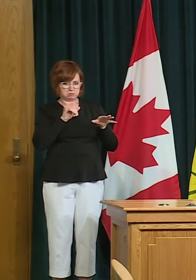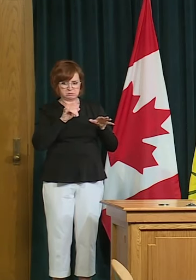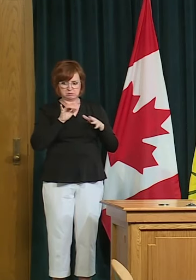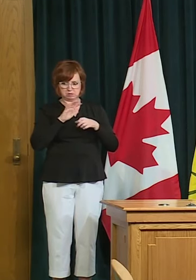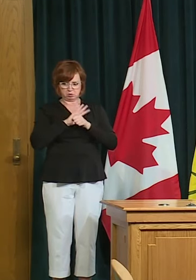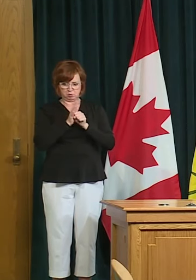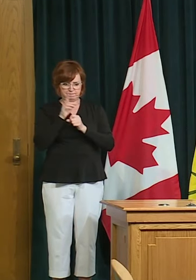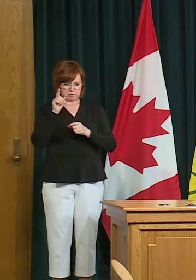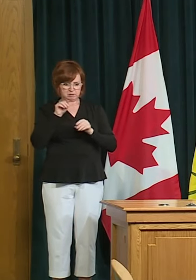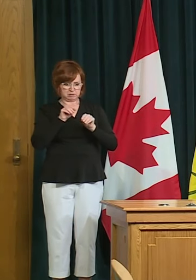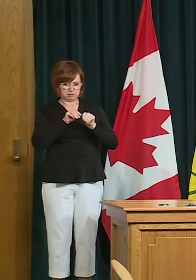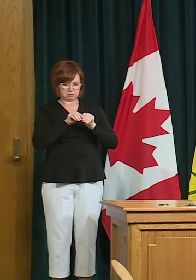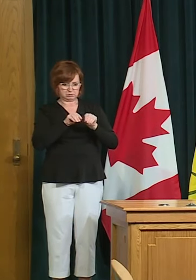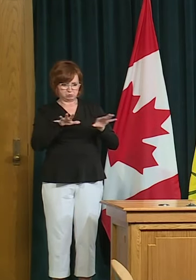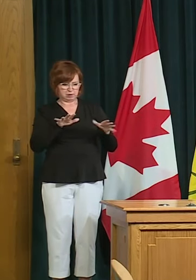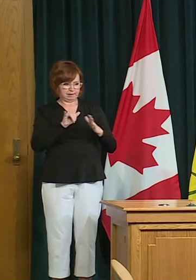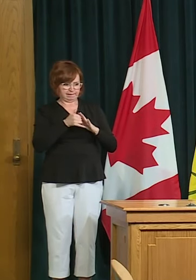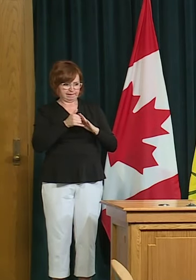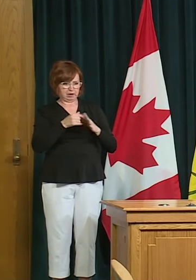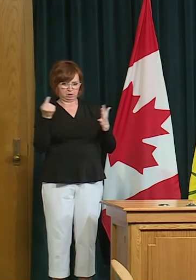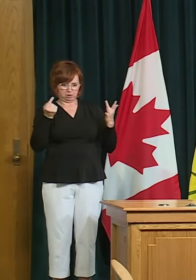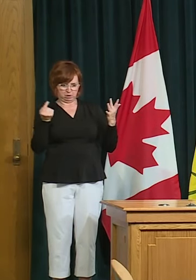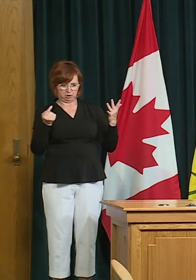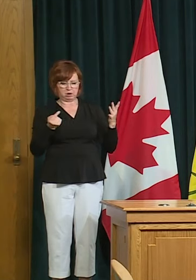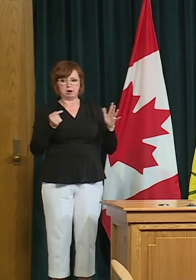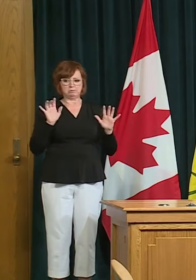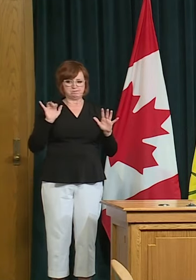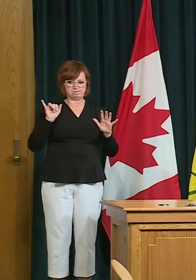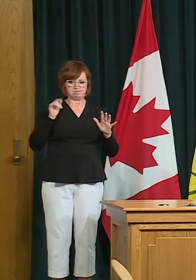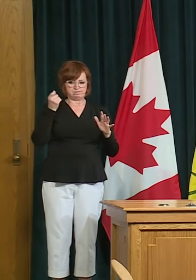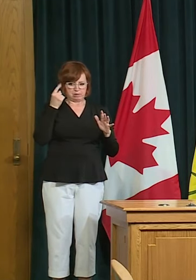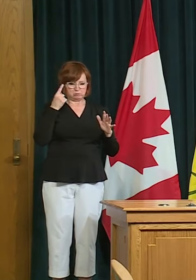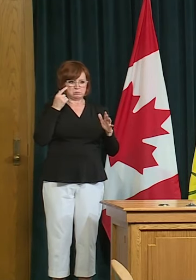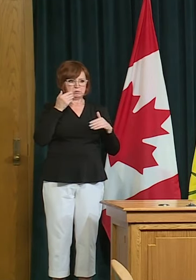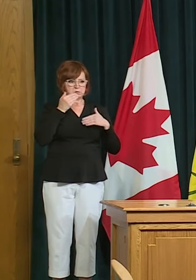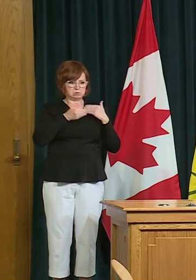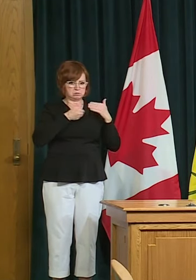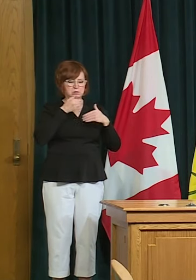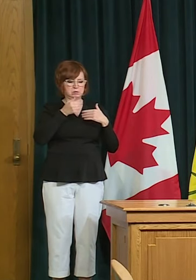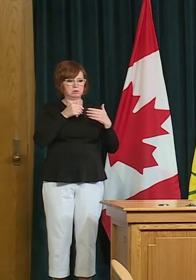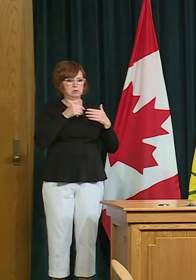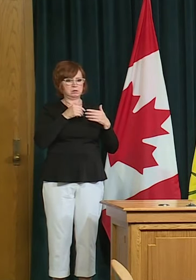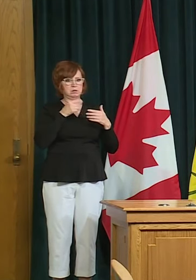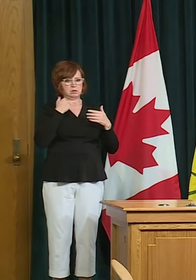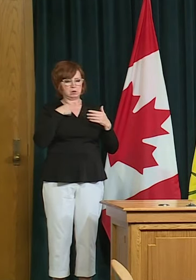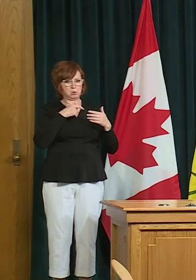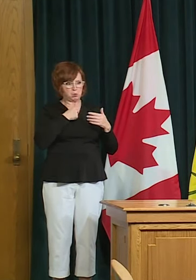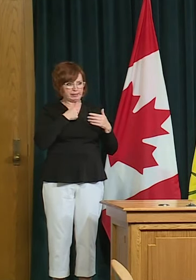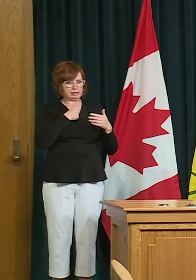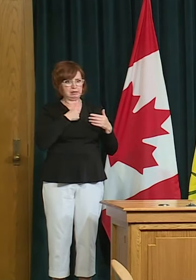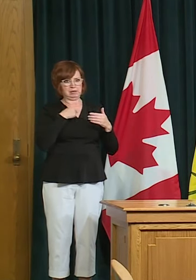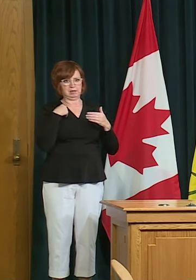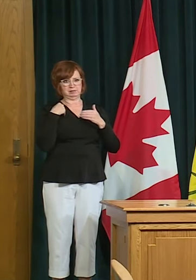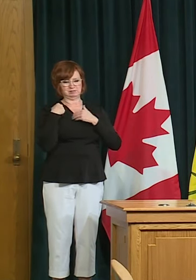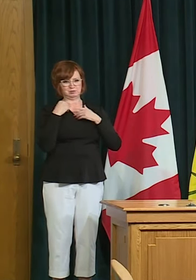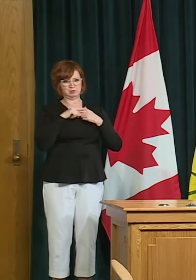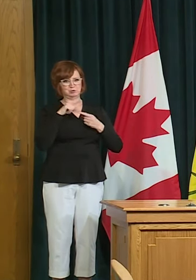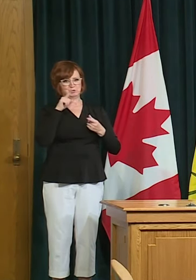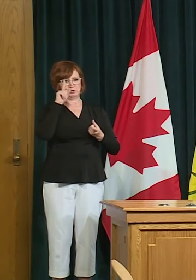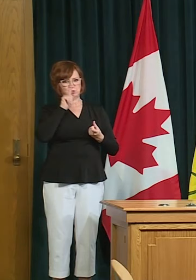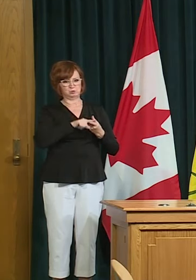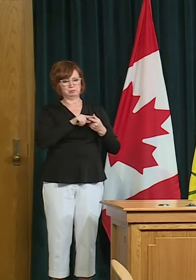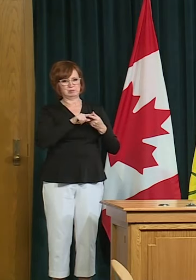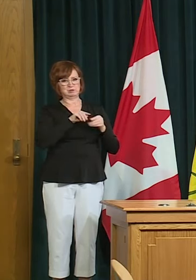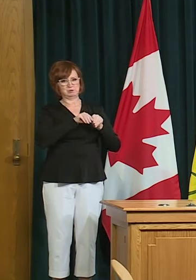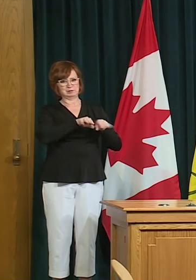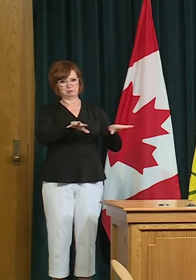that actually our own personal actions all of us behaving in a certain way actually controlled covid again not a